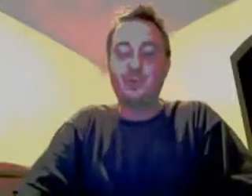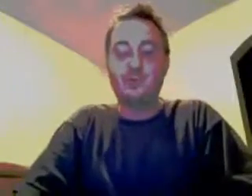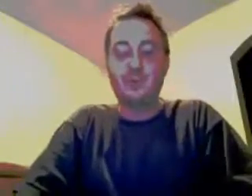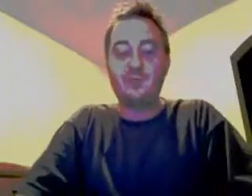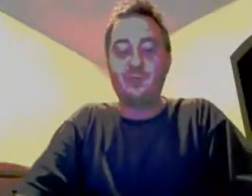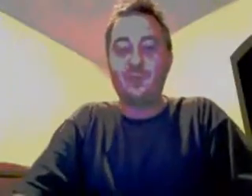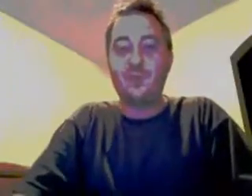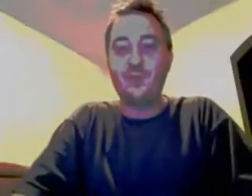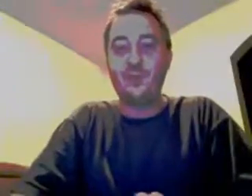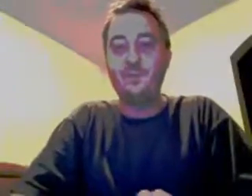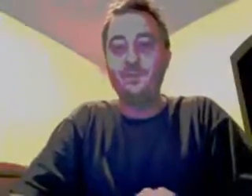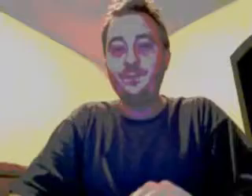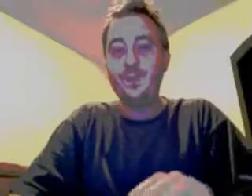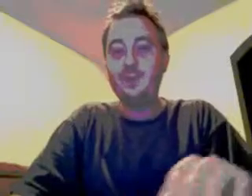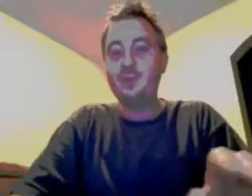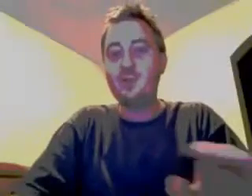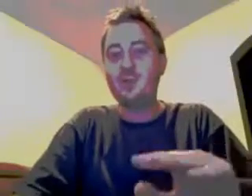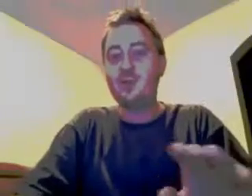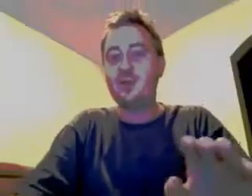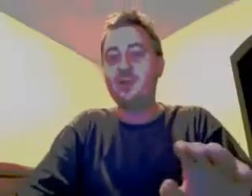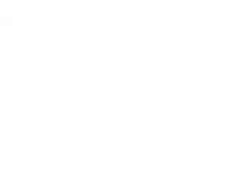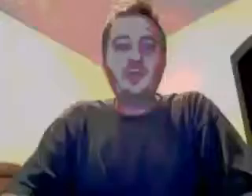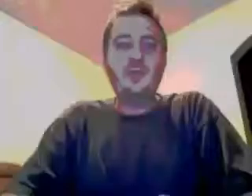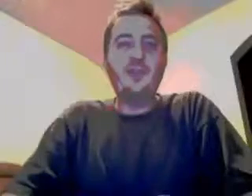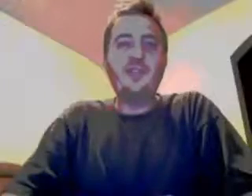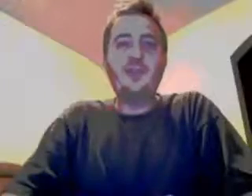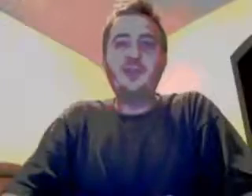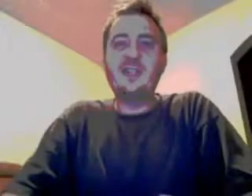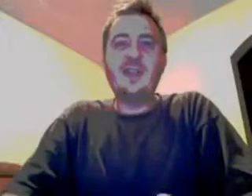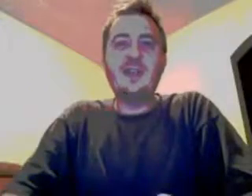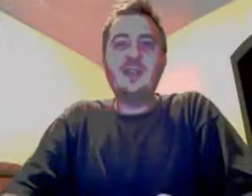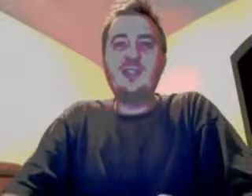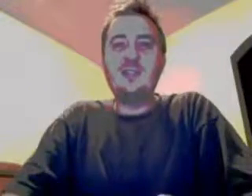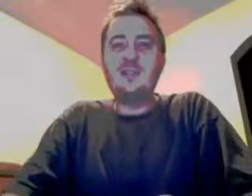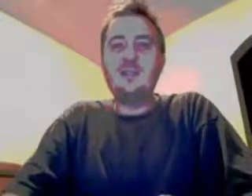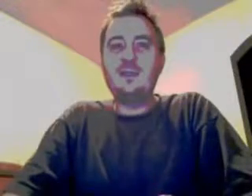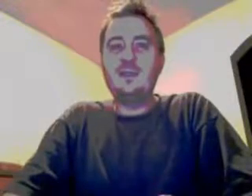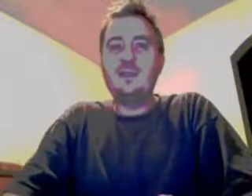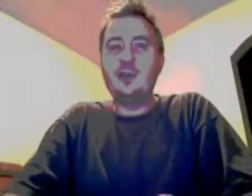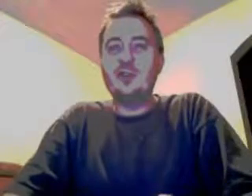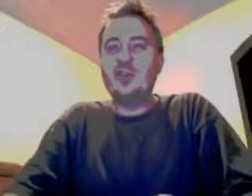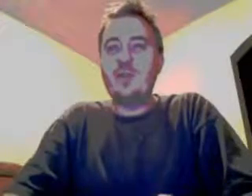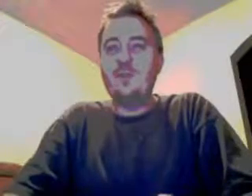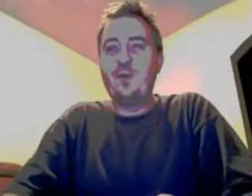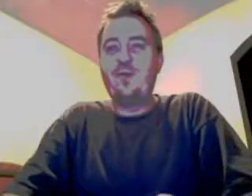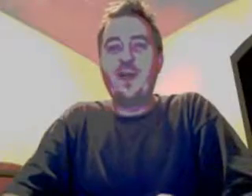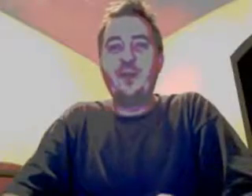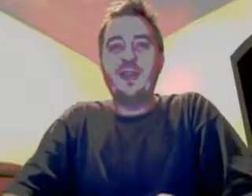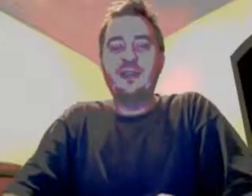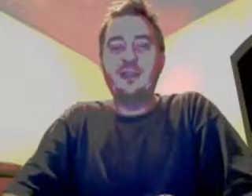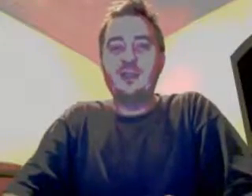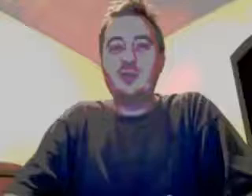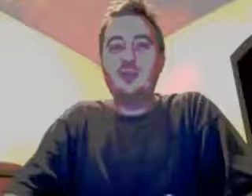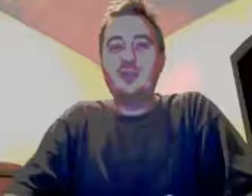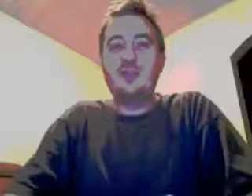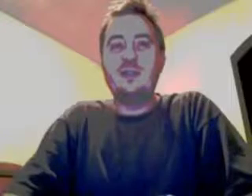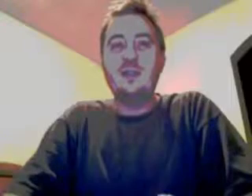streams of revenue so that we can, they're sitting there saying that she's, her shameful final days. So she's,